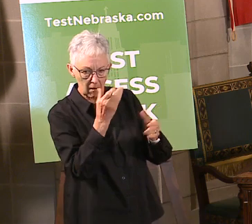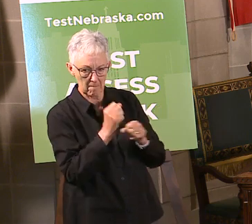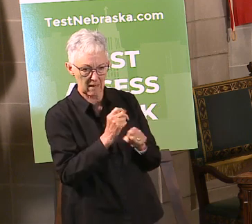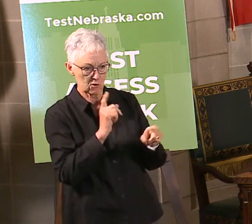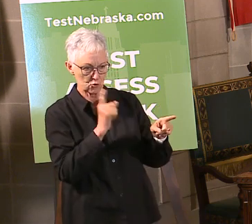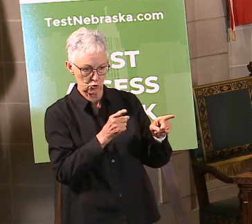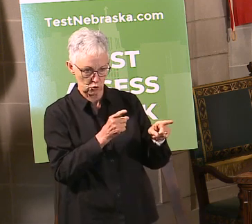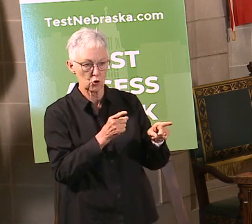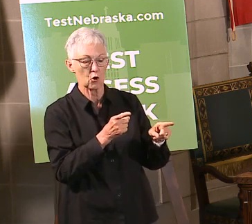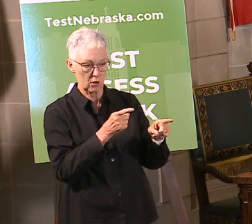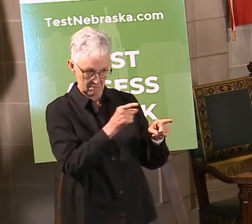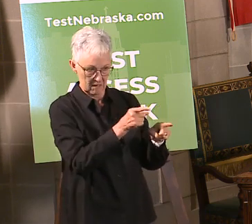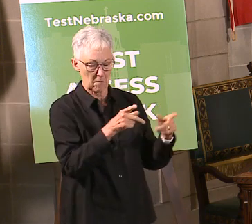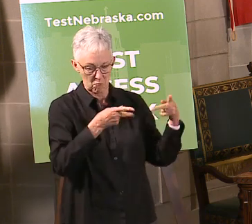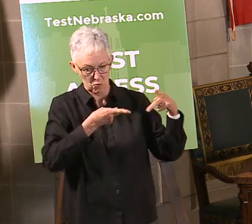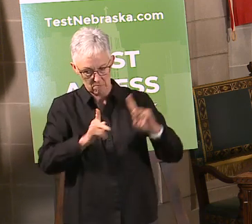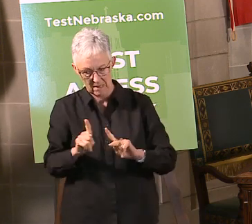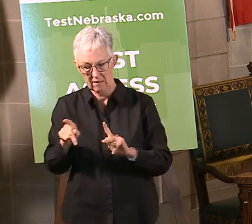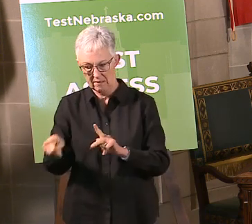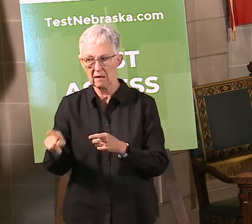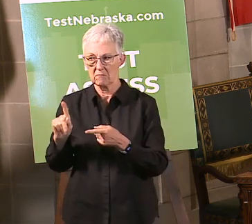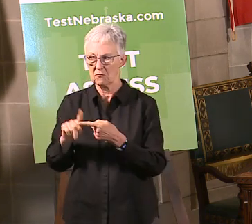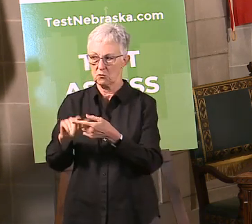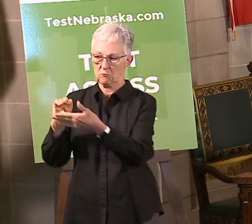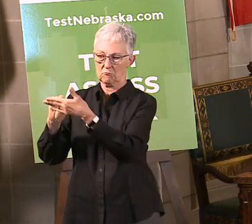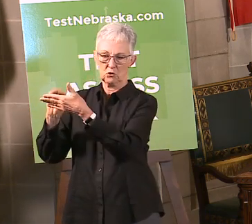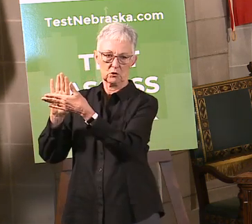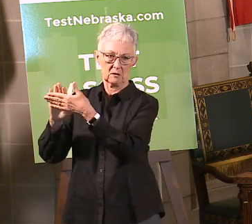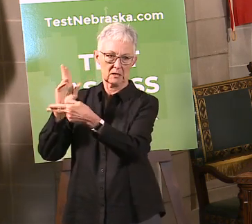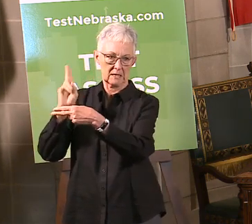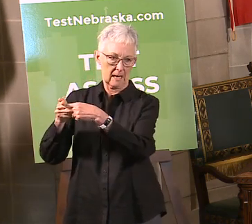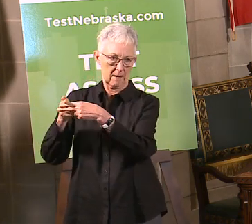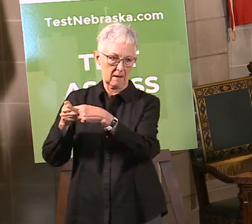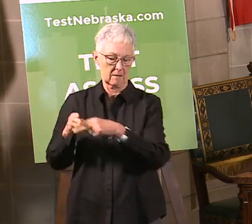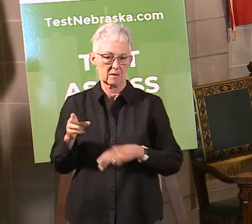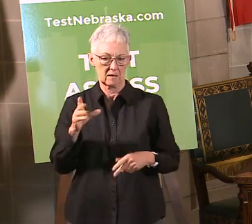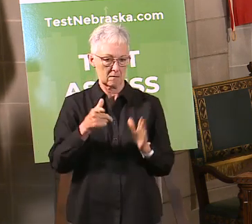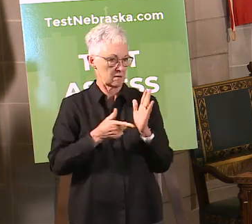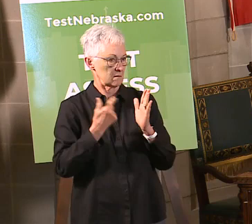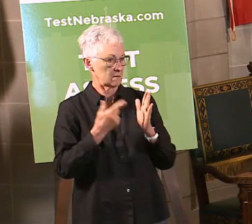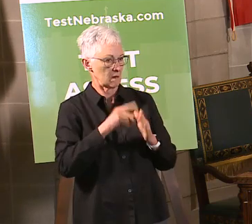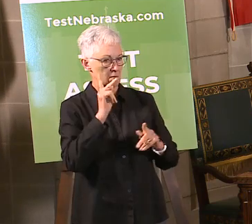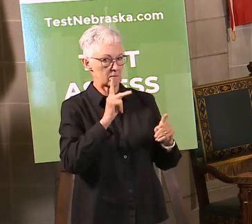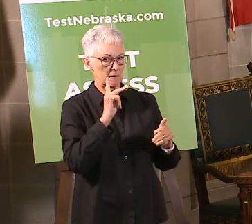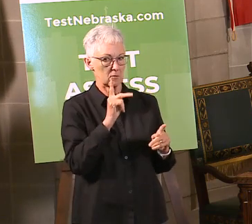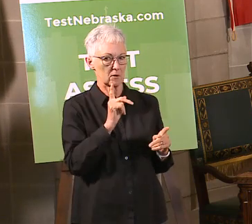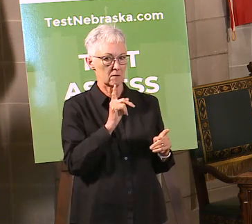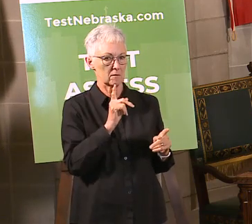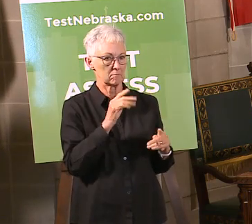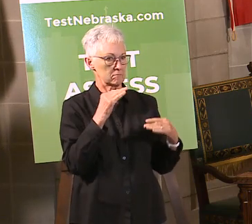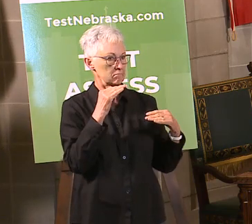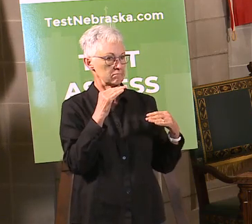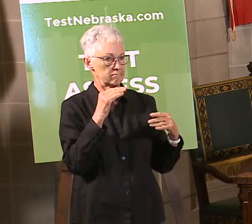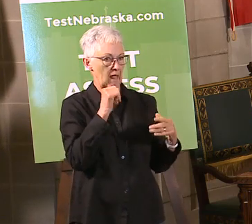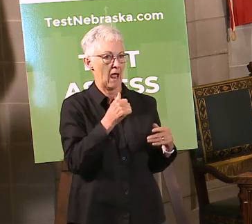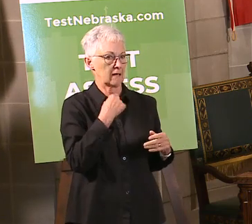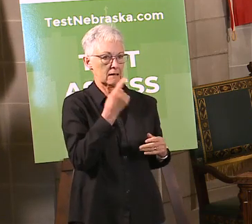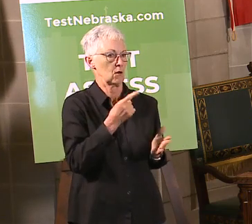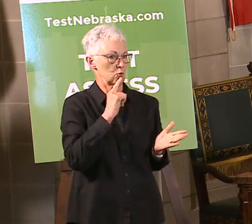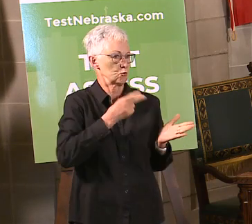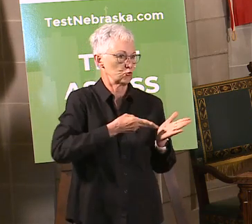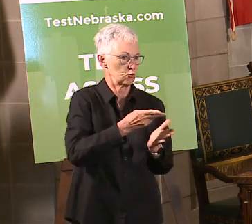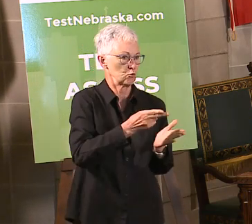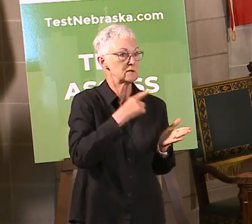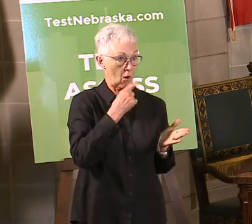verify the person actually works there, because sometimes we've had people not tell the truth. So, again, if you're a local public health department, you can